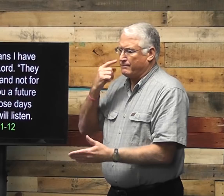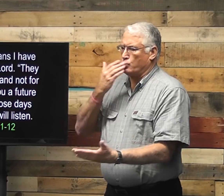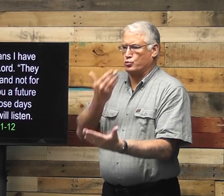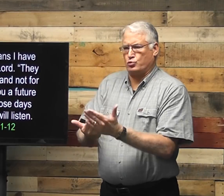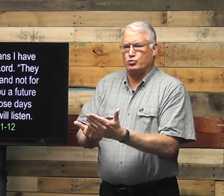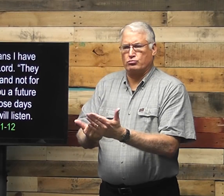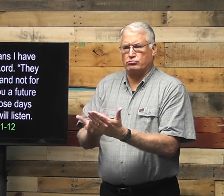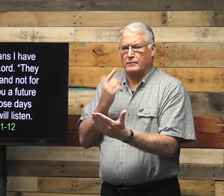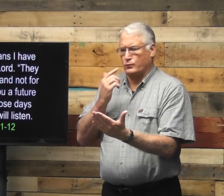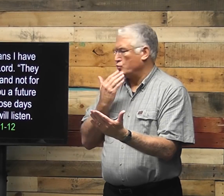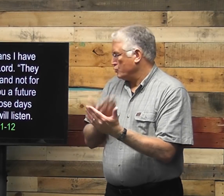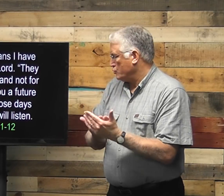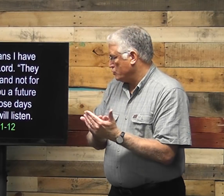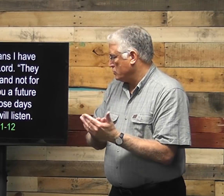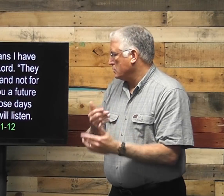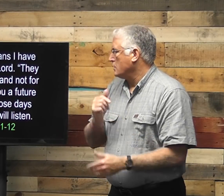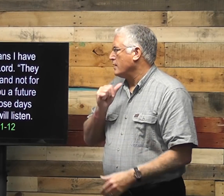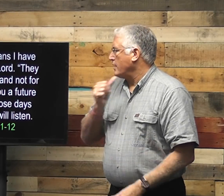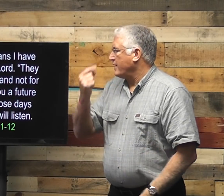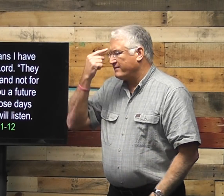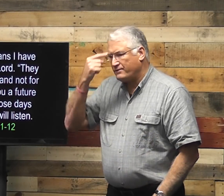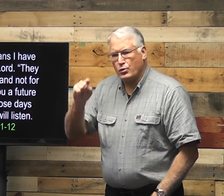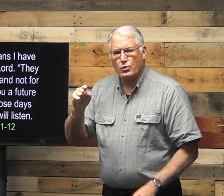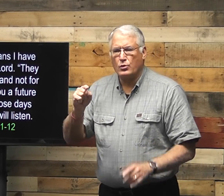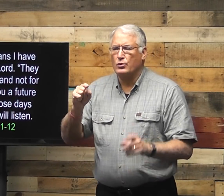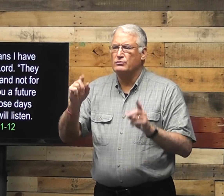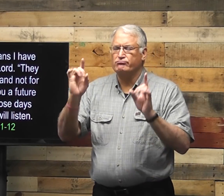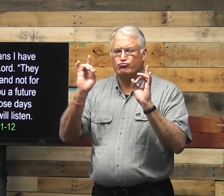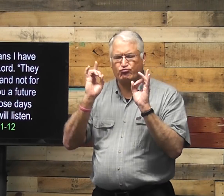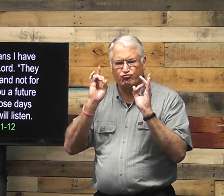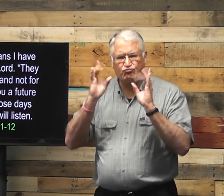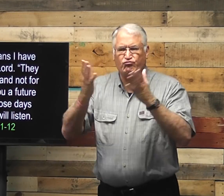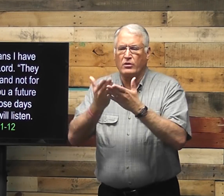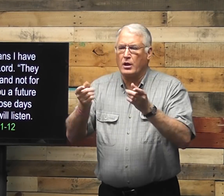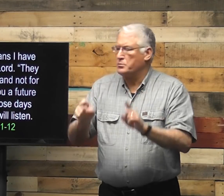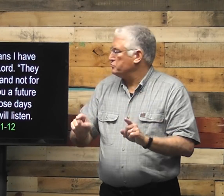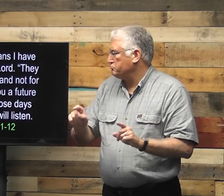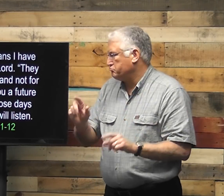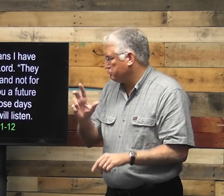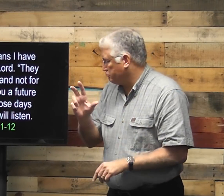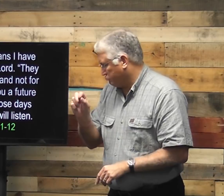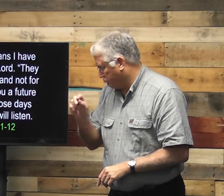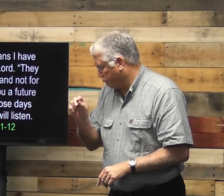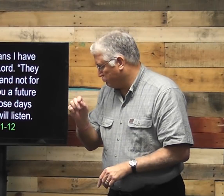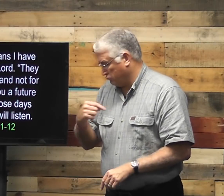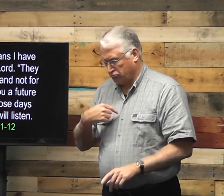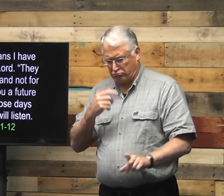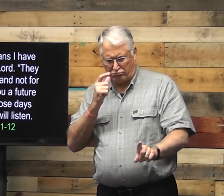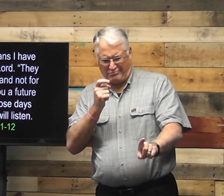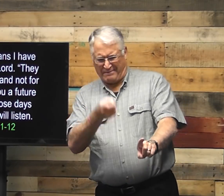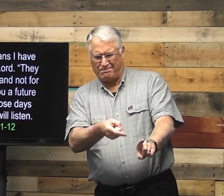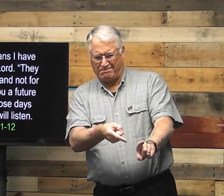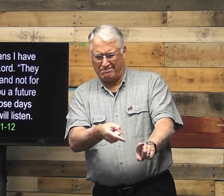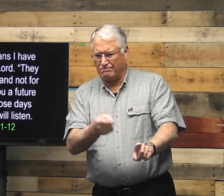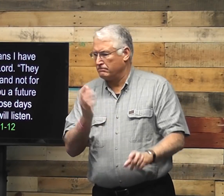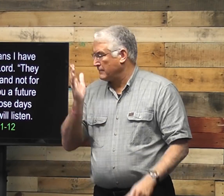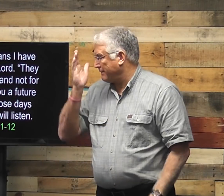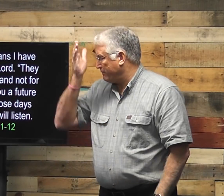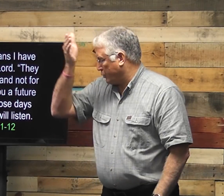for good, and not for disaster or horrible events. I will give you a